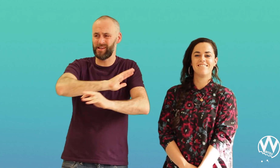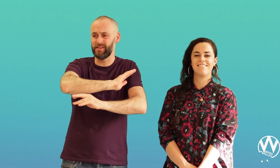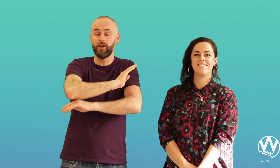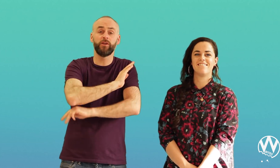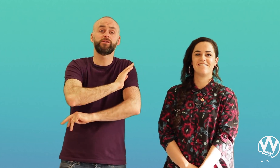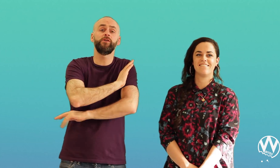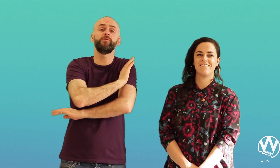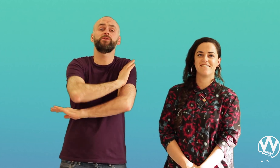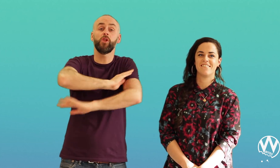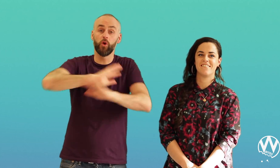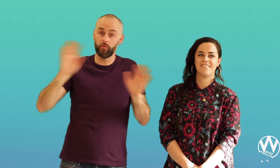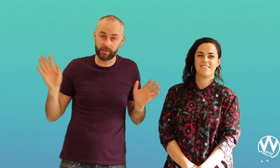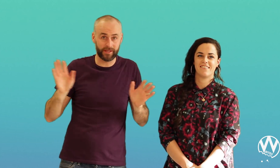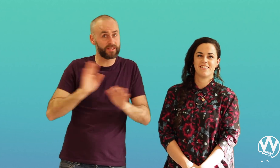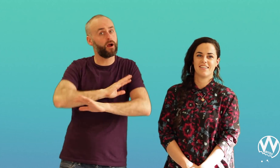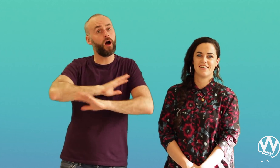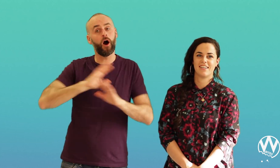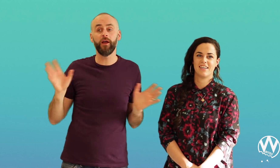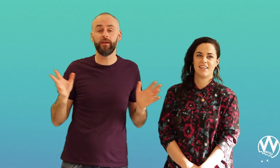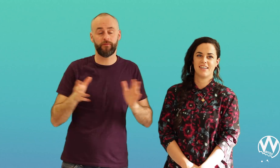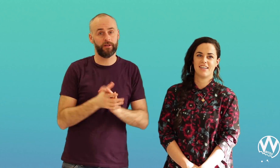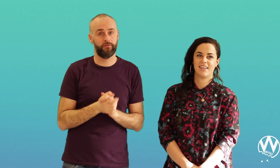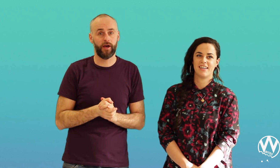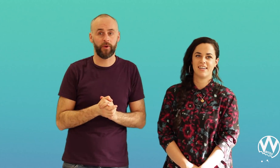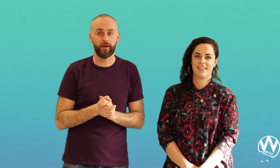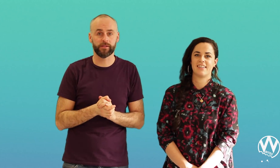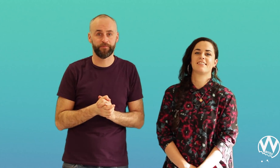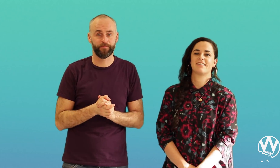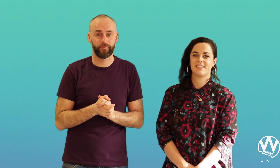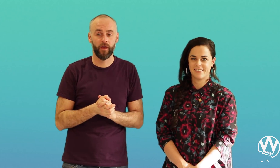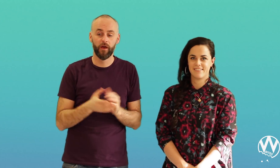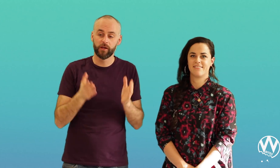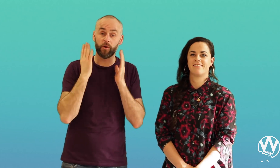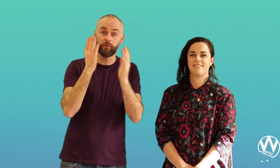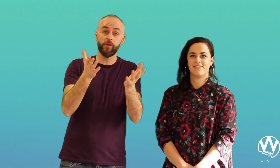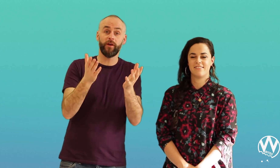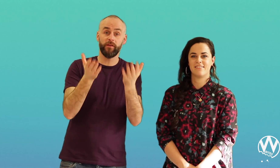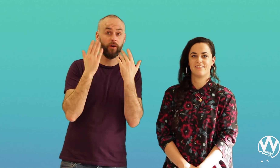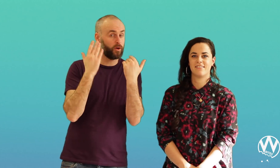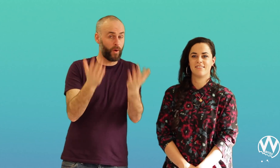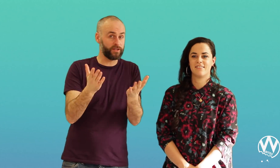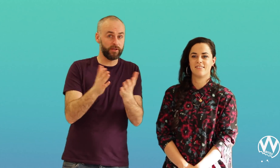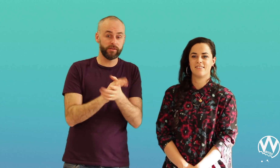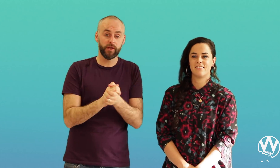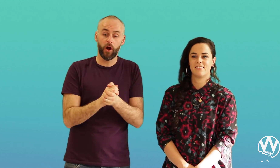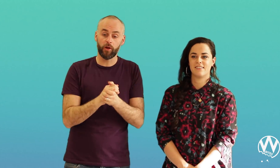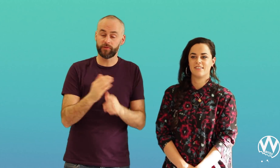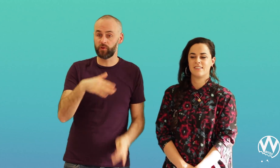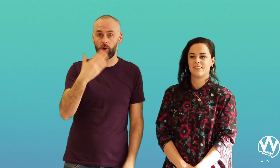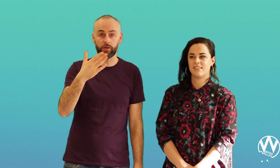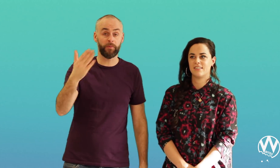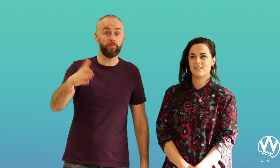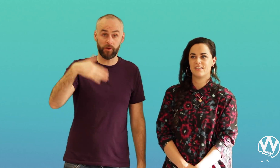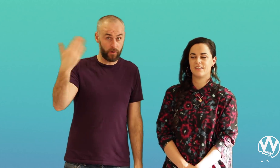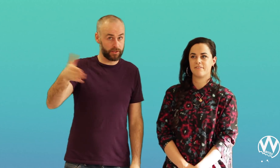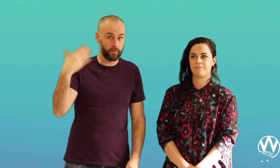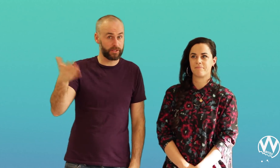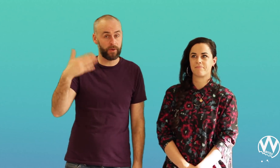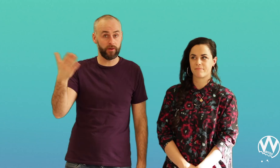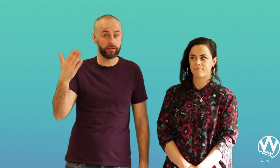is consumers love this and these are highly effective campaigns. So if you have any questions or you have some thoughts, or maybe you've got some experience